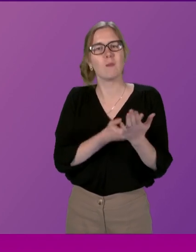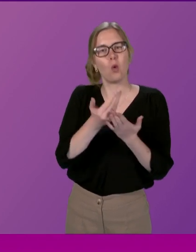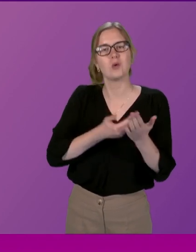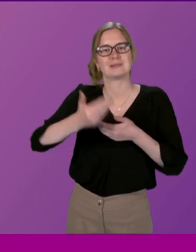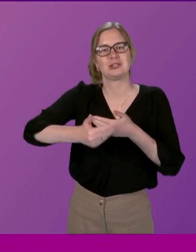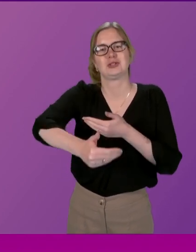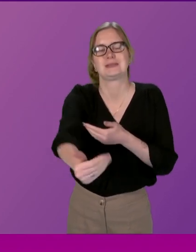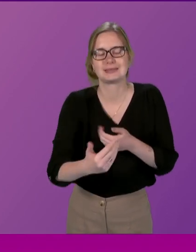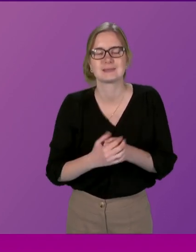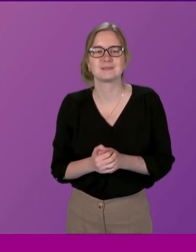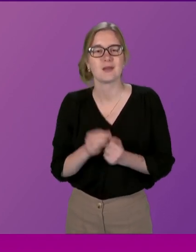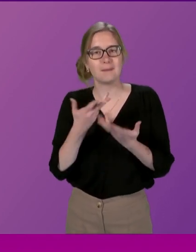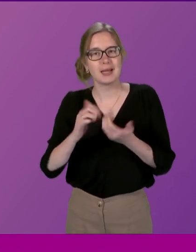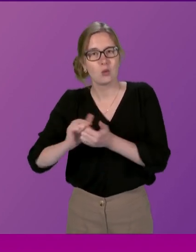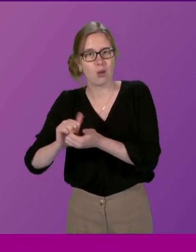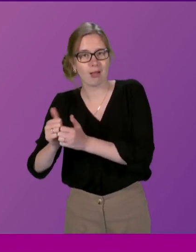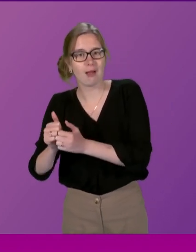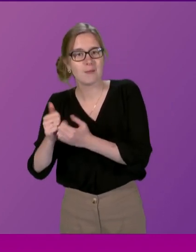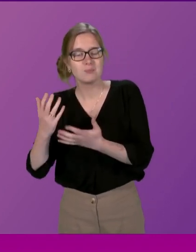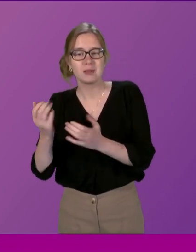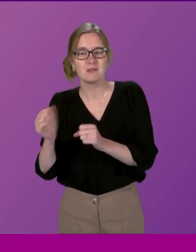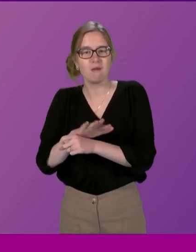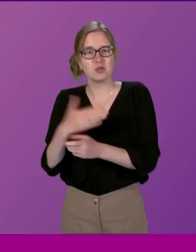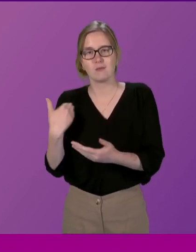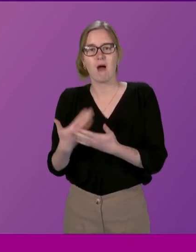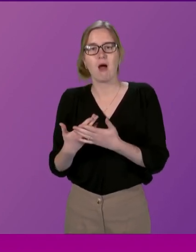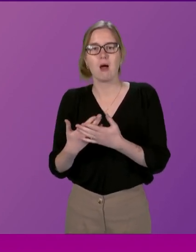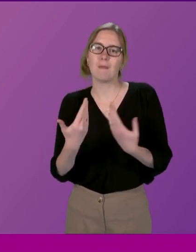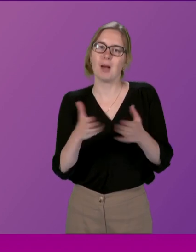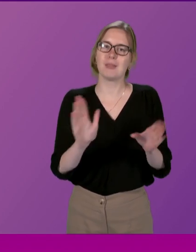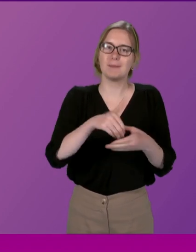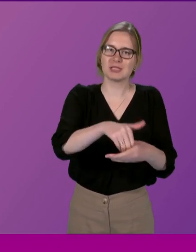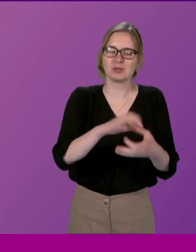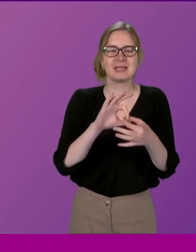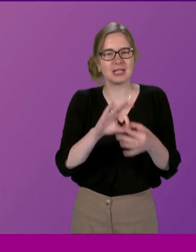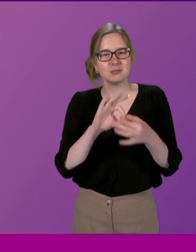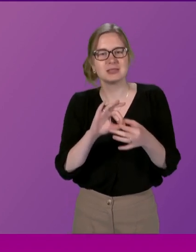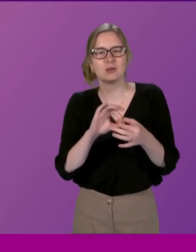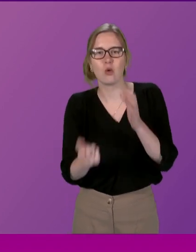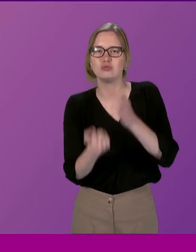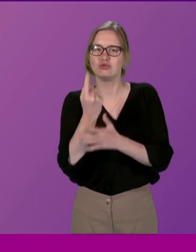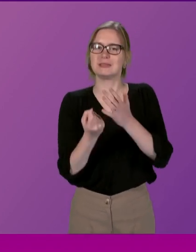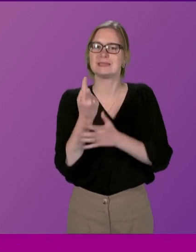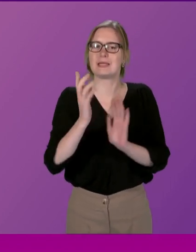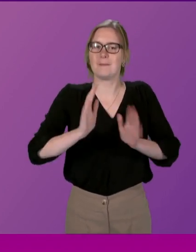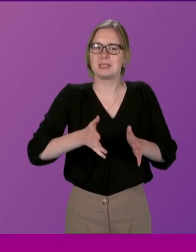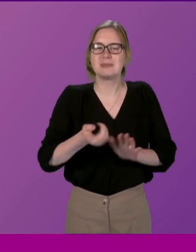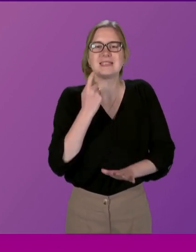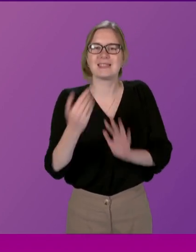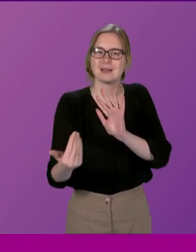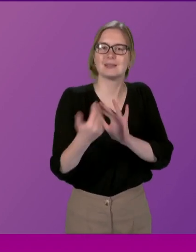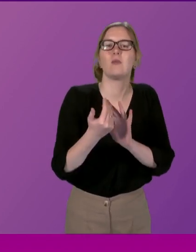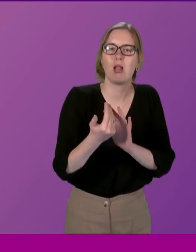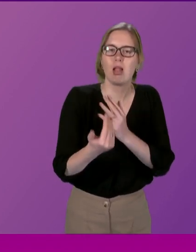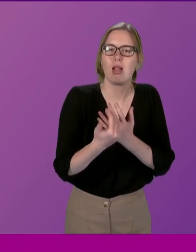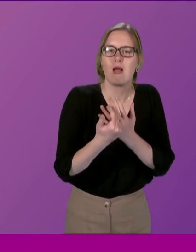as many of my colleagues have already addressed public participation and engagement opportunities must be easily accessible